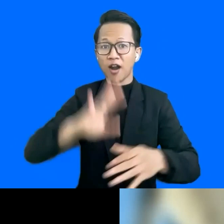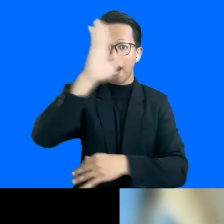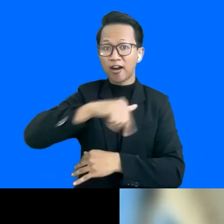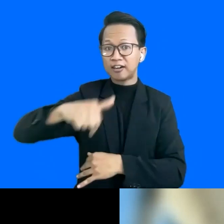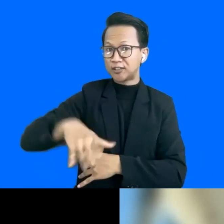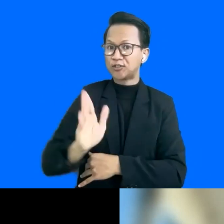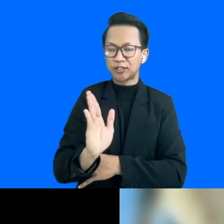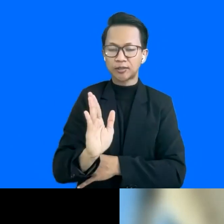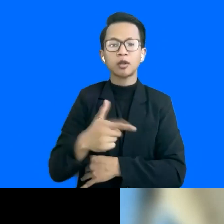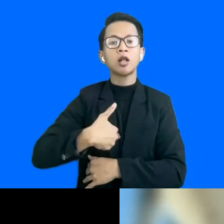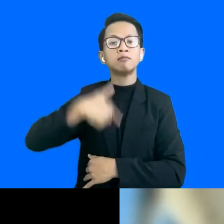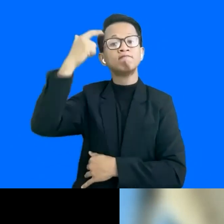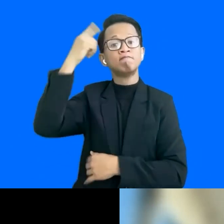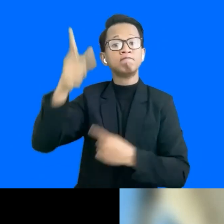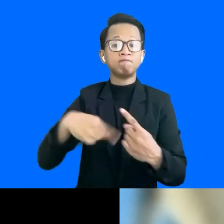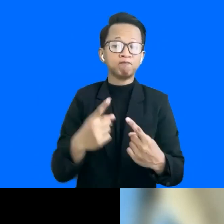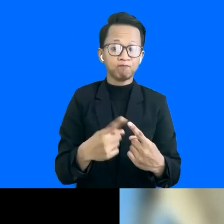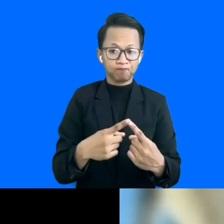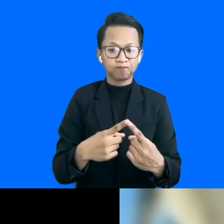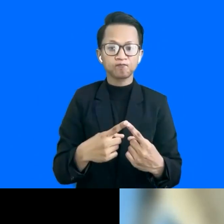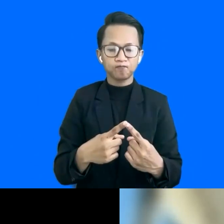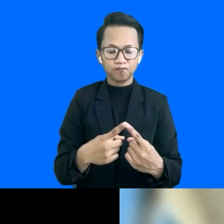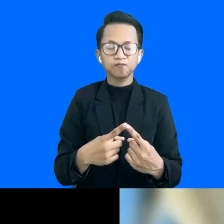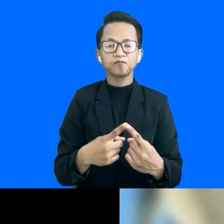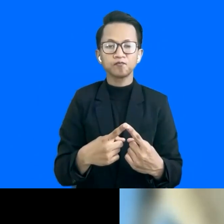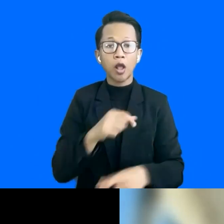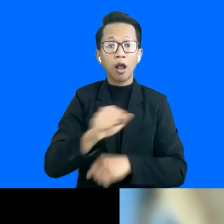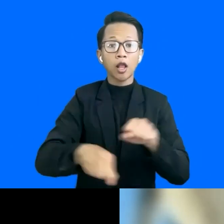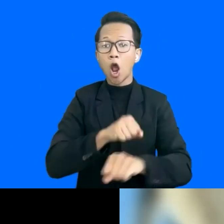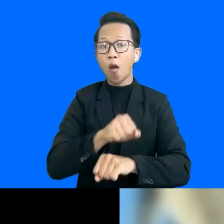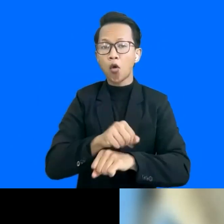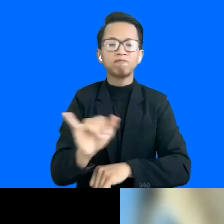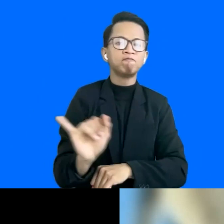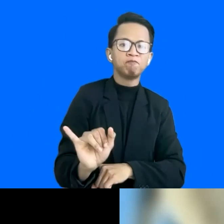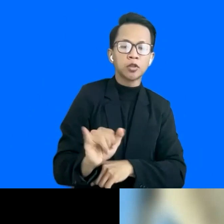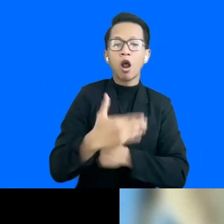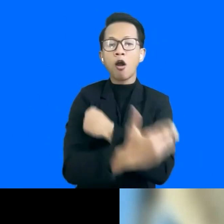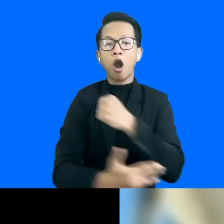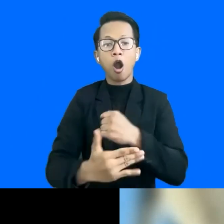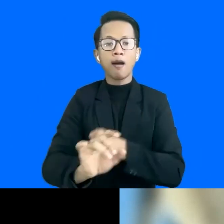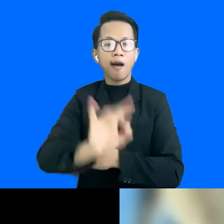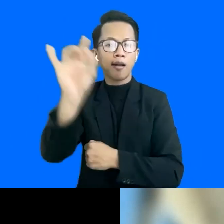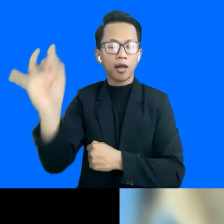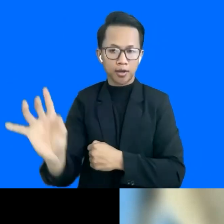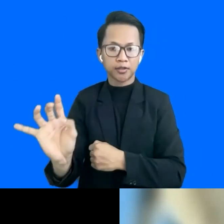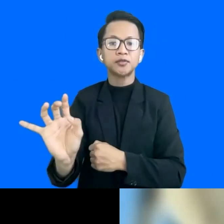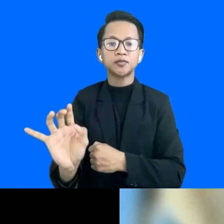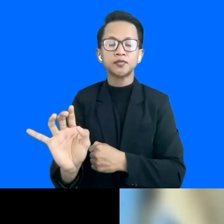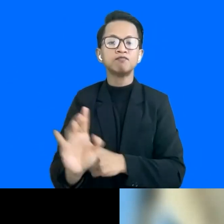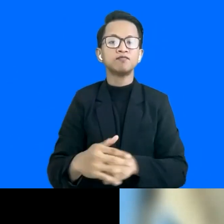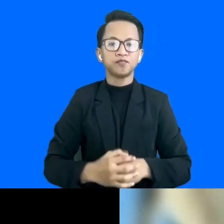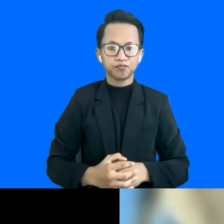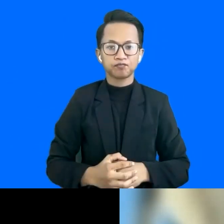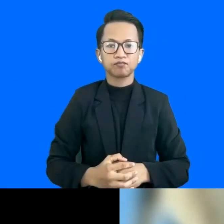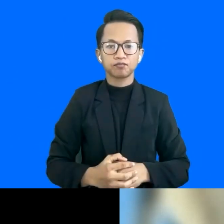I think as far as Singapore is concerned, I mean, just like most countries in ASEAN, there are a lot of efforts